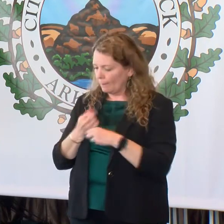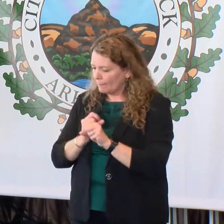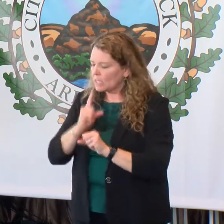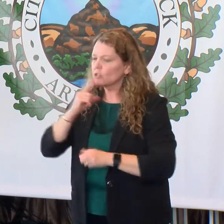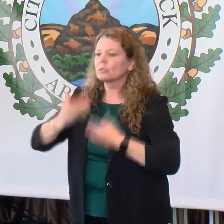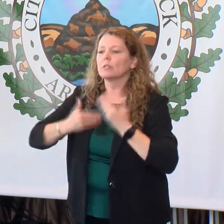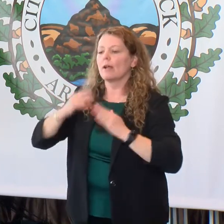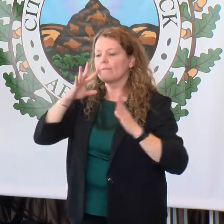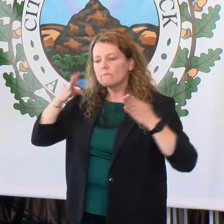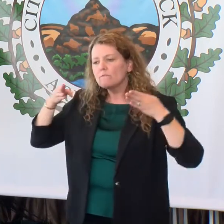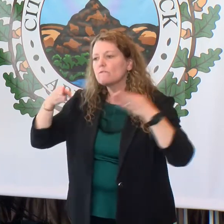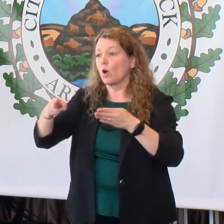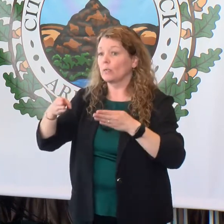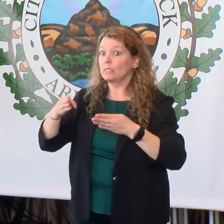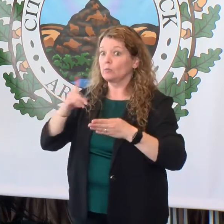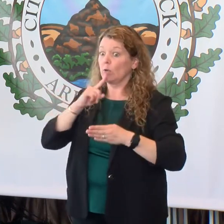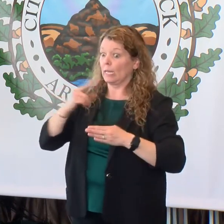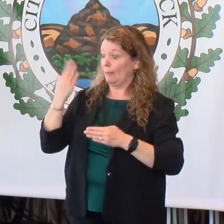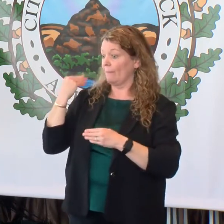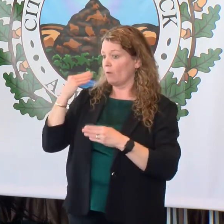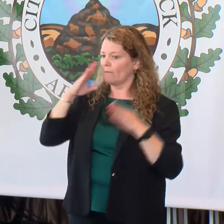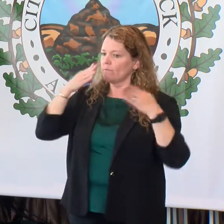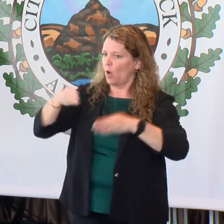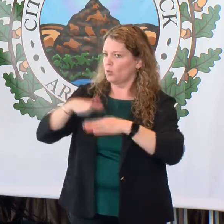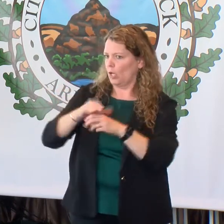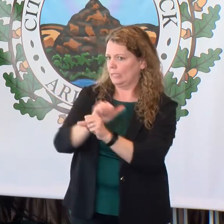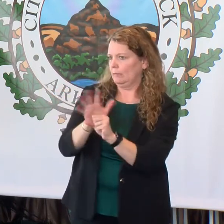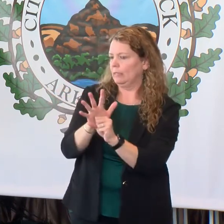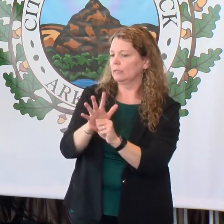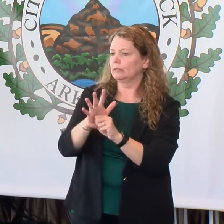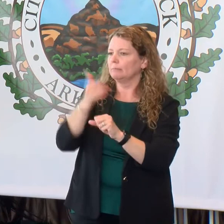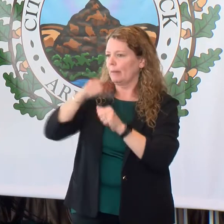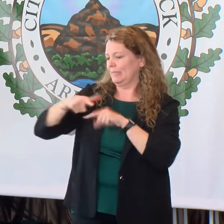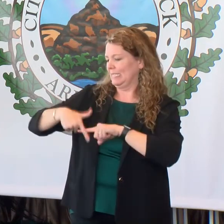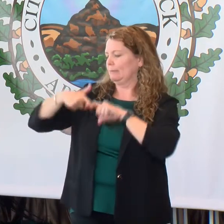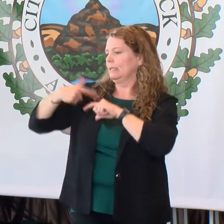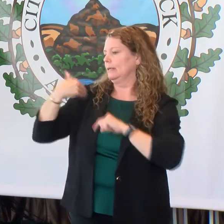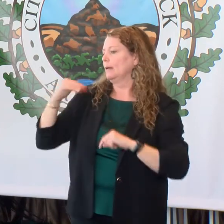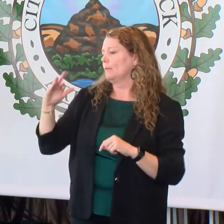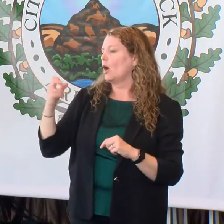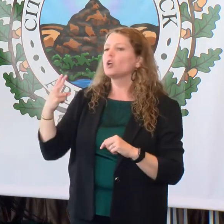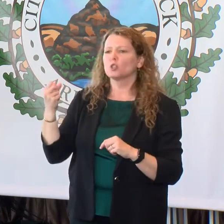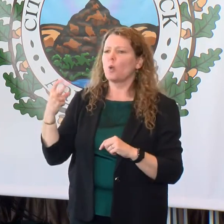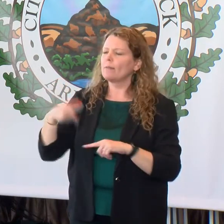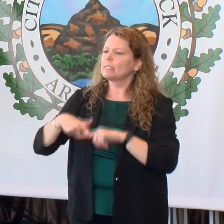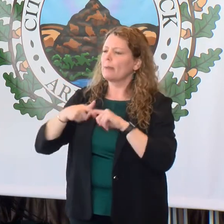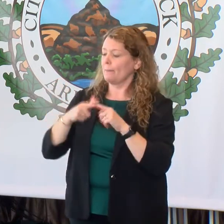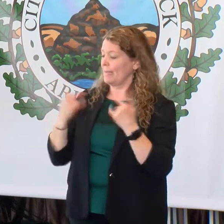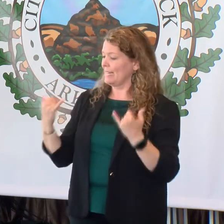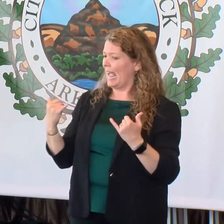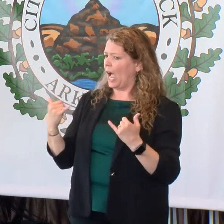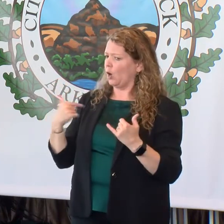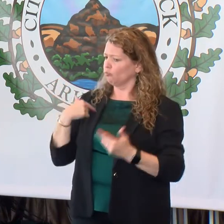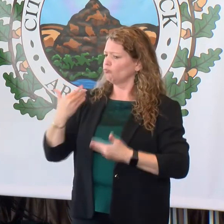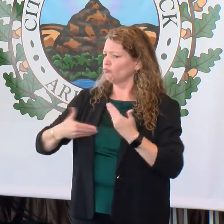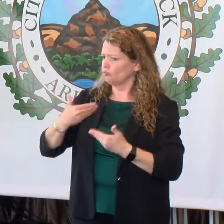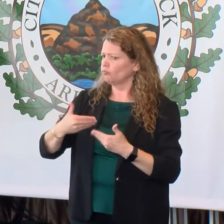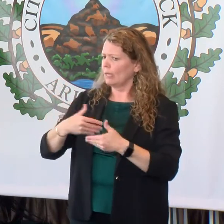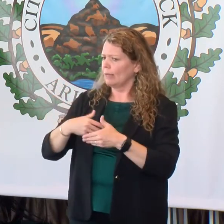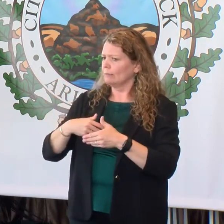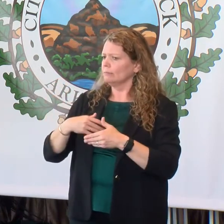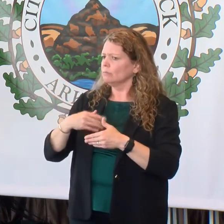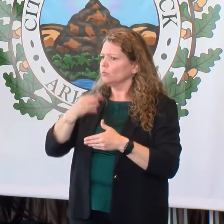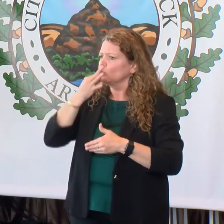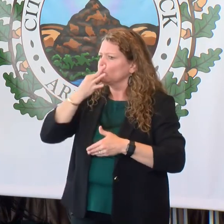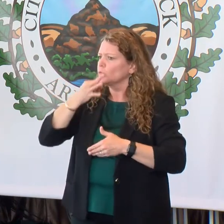clearly had to focus on a global pandemic when we decided to suspend back on March 12th. But we see our way out of this pandemic. And again,